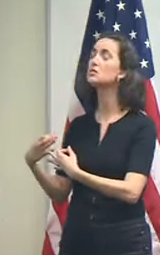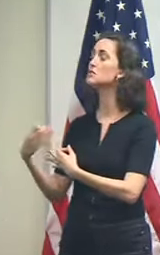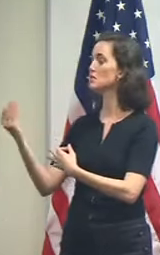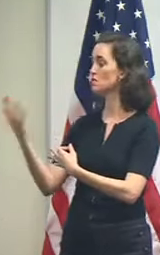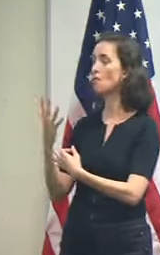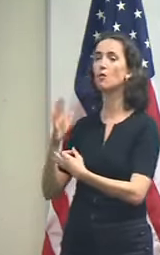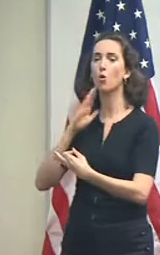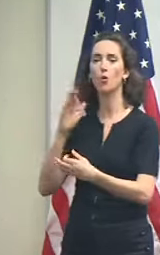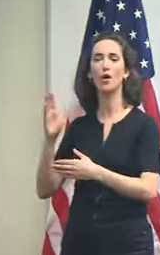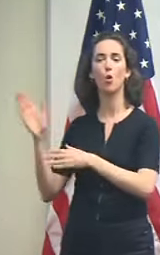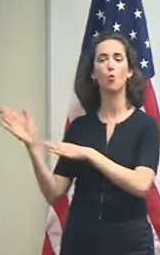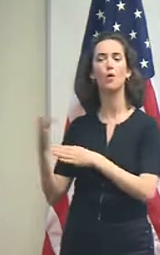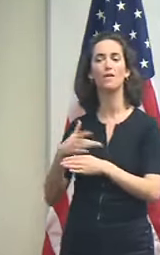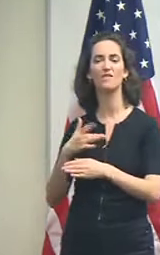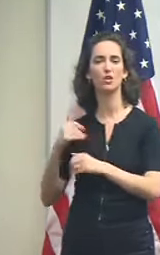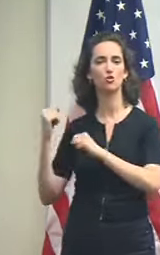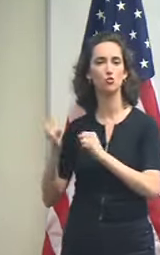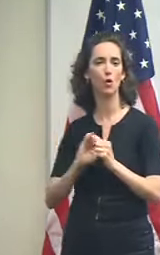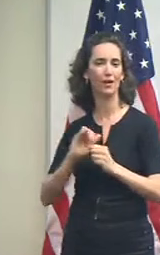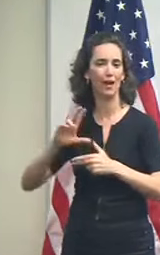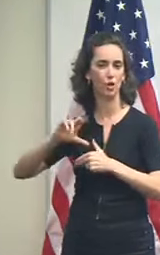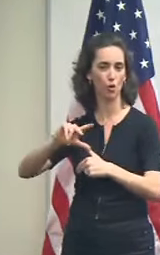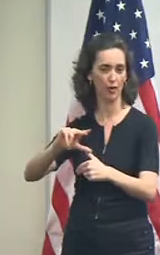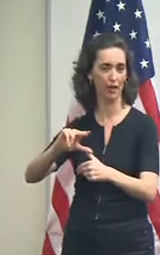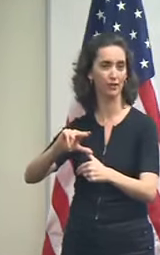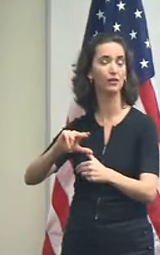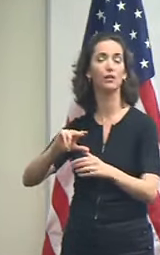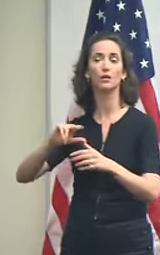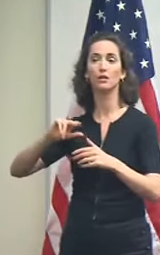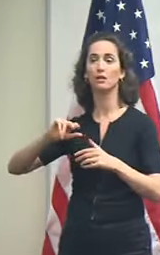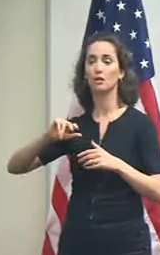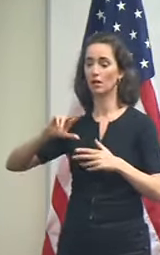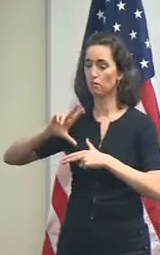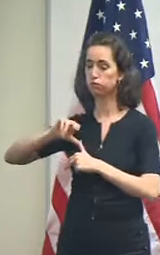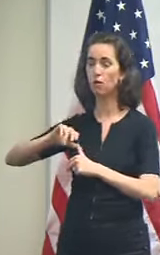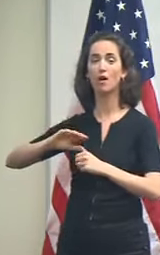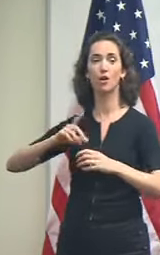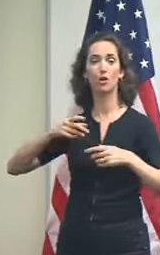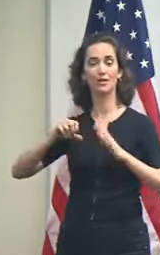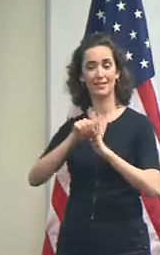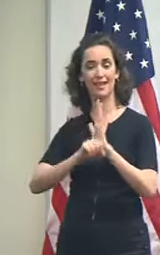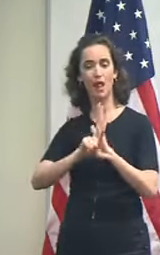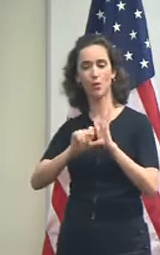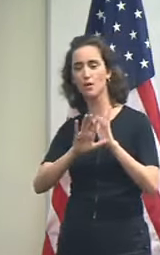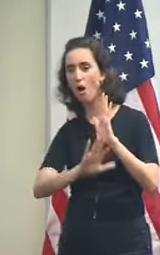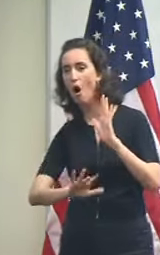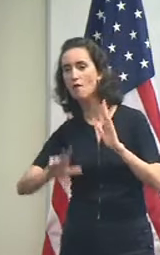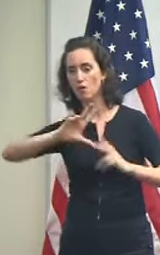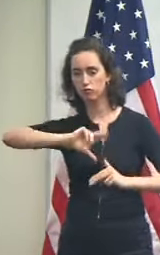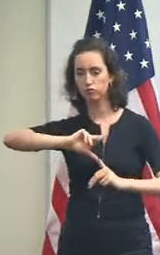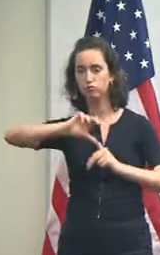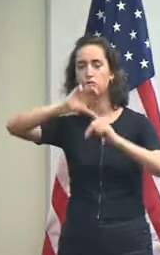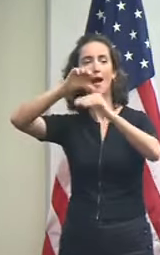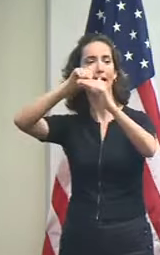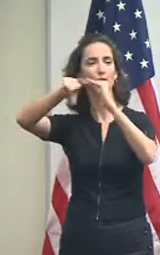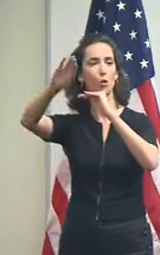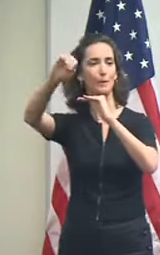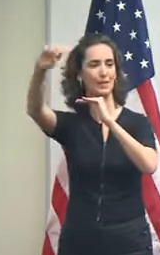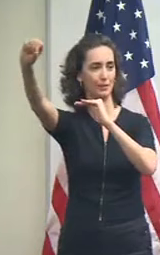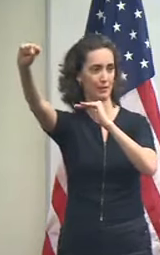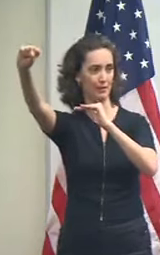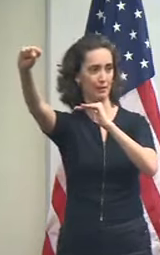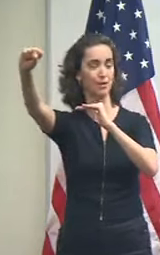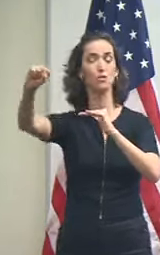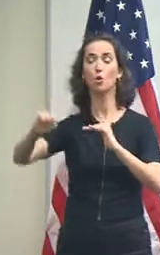force winds along the storm track basically until it exits Louisiana into Mississippi. So even as it travels through